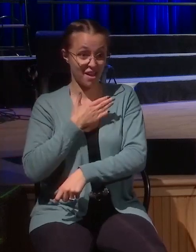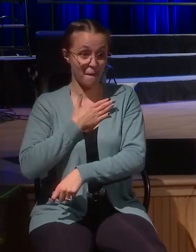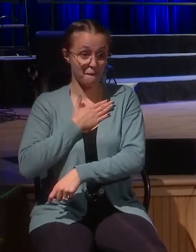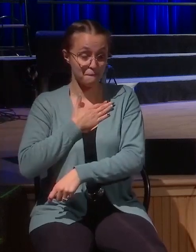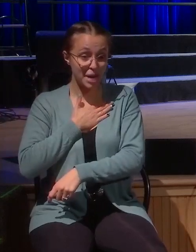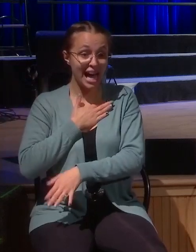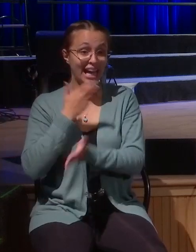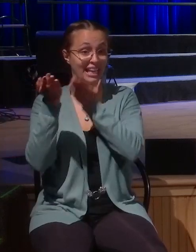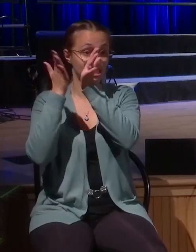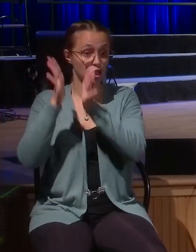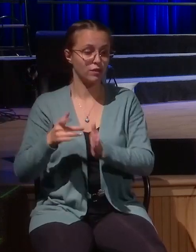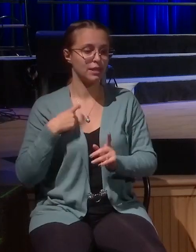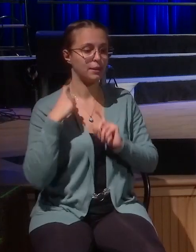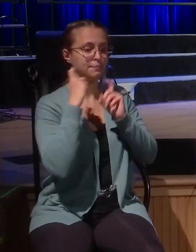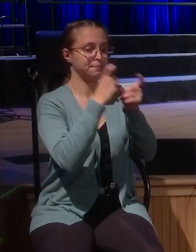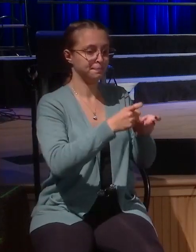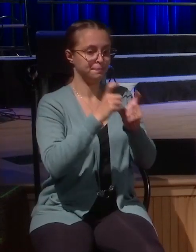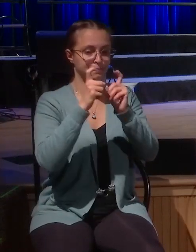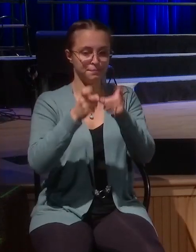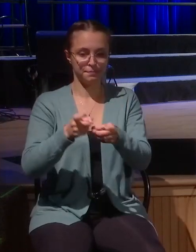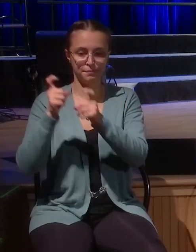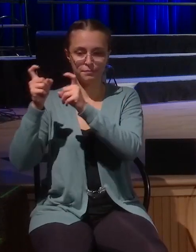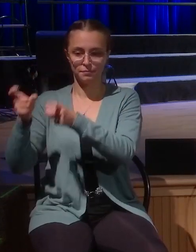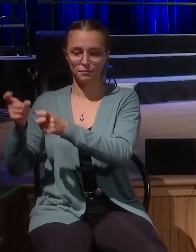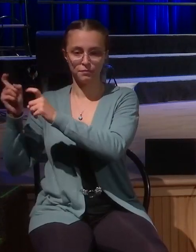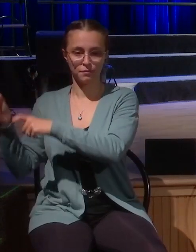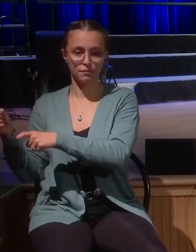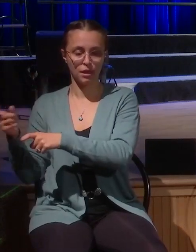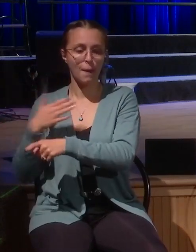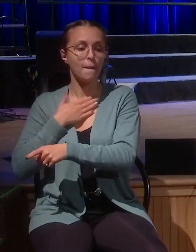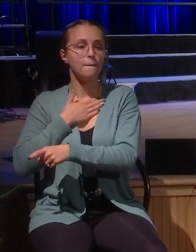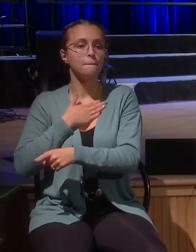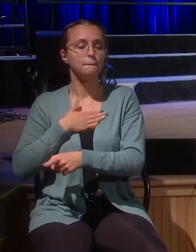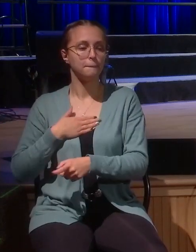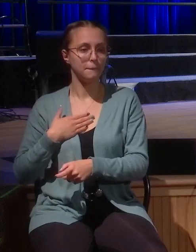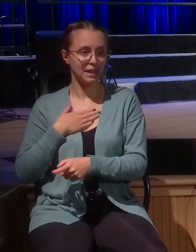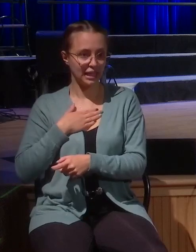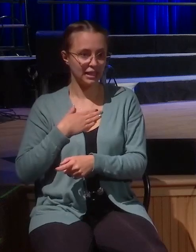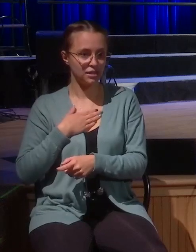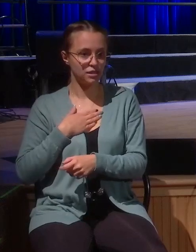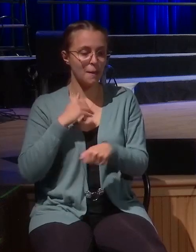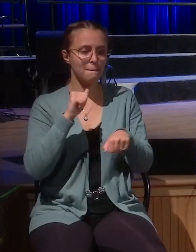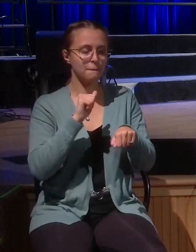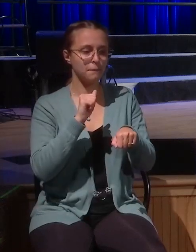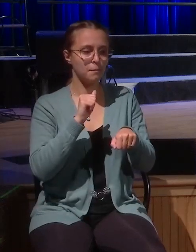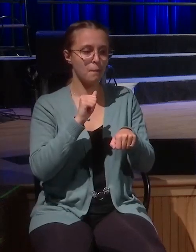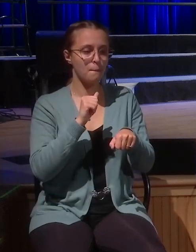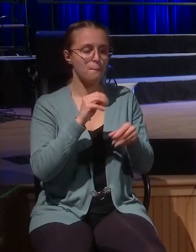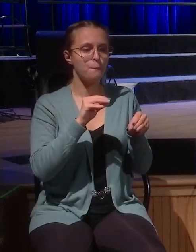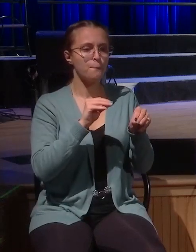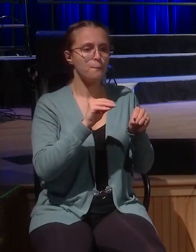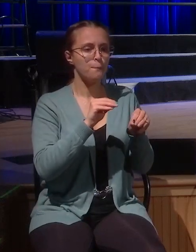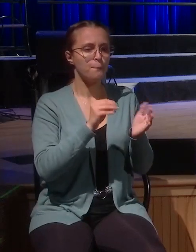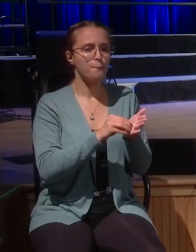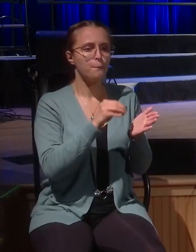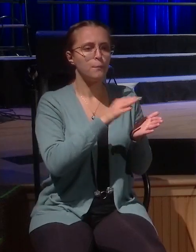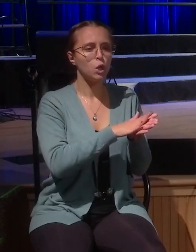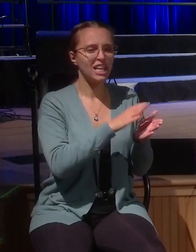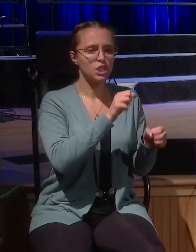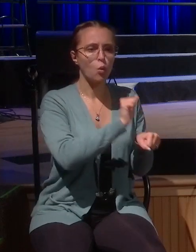I come back, I want you to put it to work while I'm away. But as he leaves, there's a delegation of people. His enemies, these are not his servants,